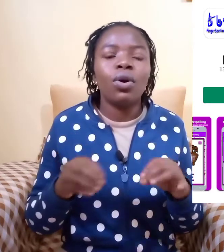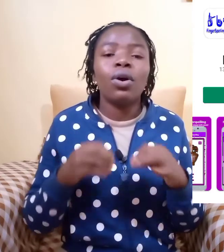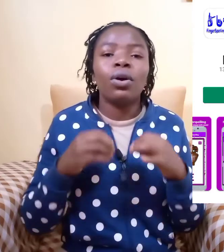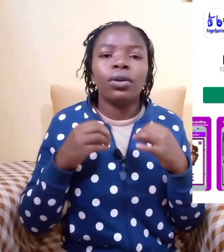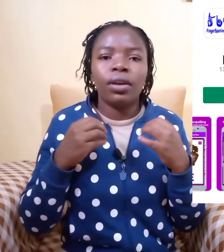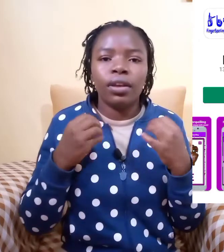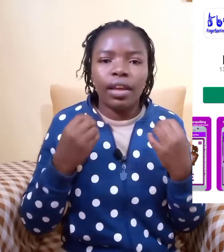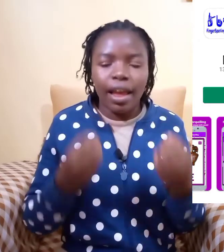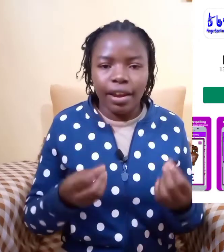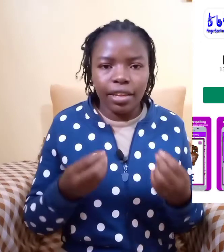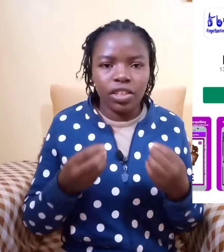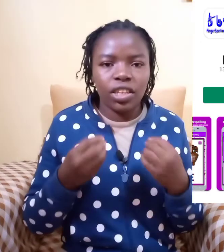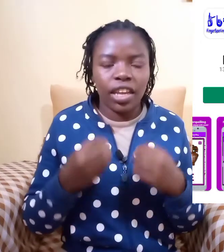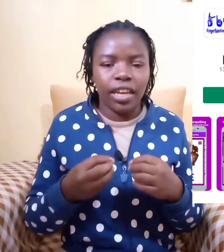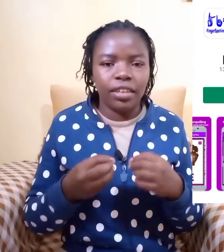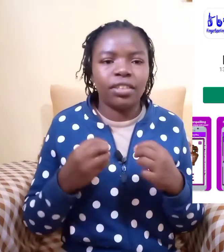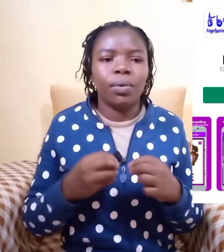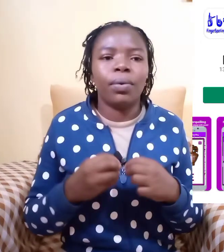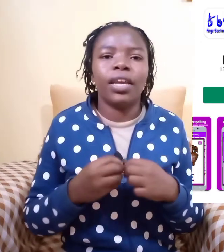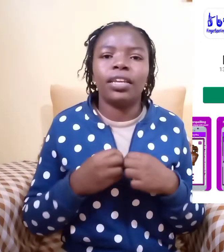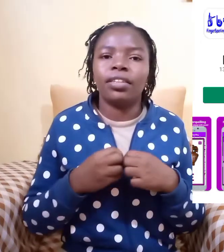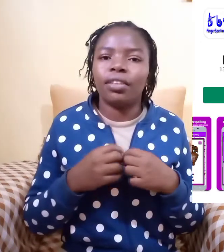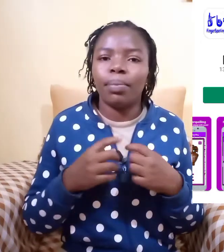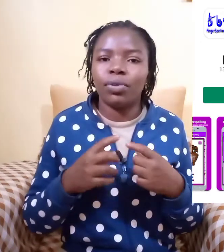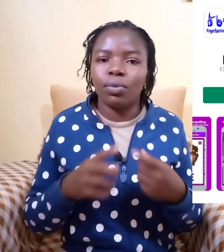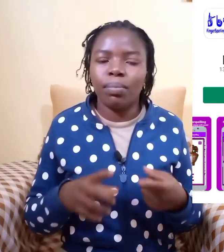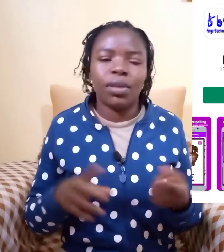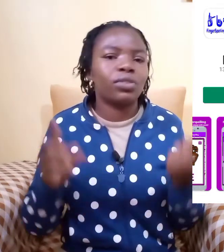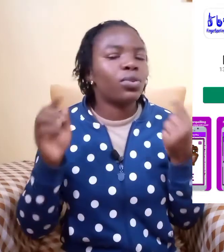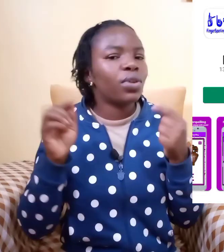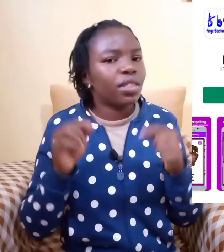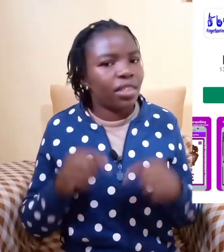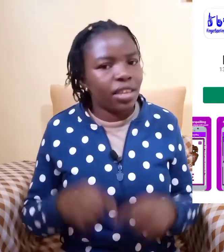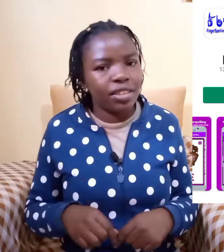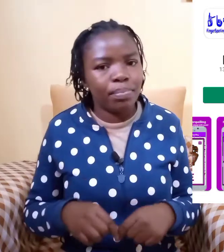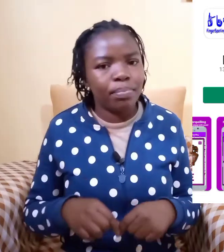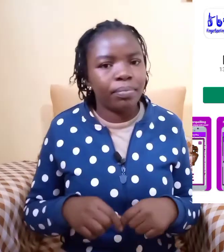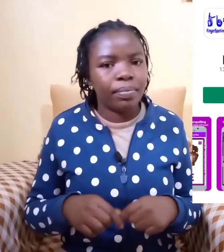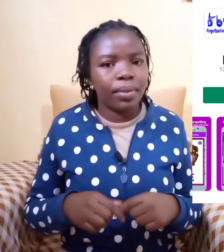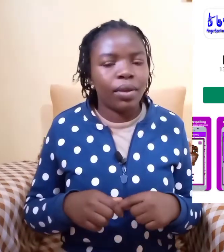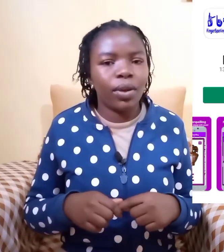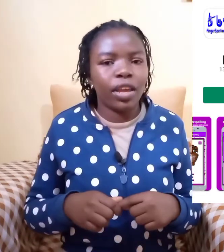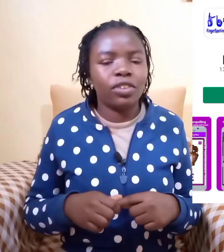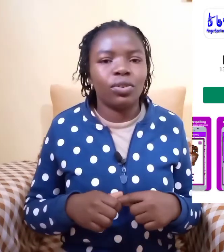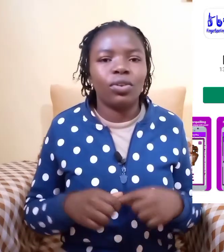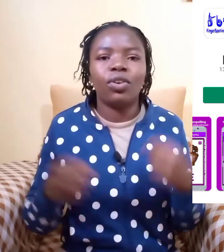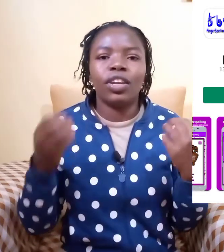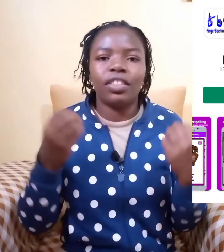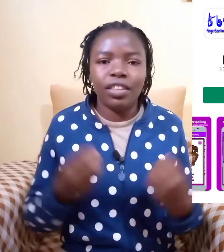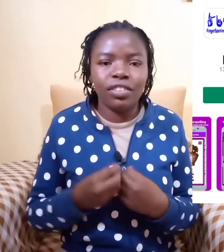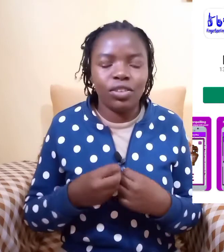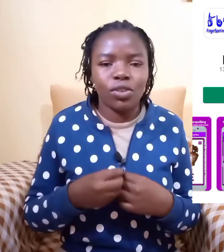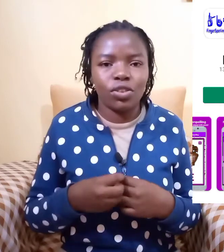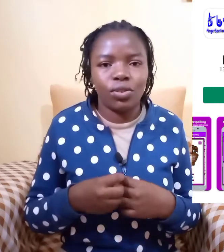arrange it the way it is supposed to be so in this occasion or in this situation